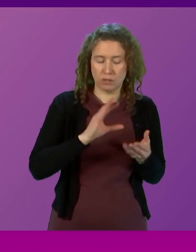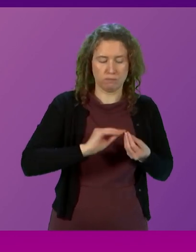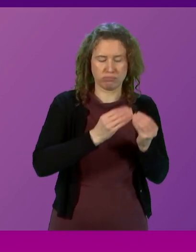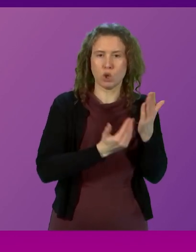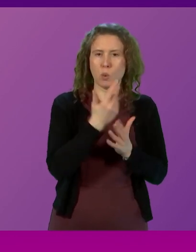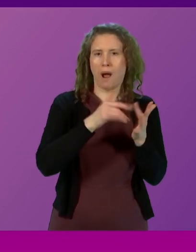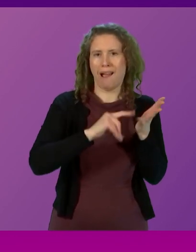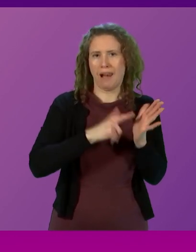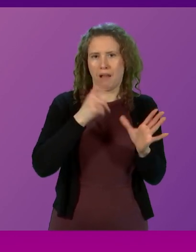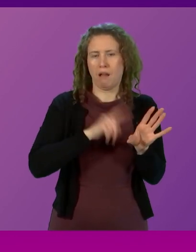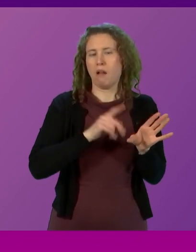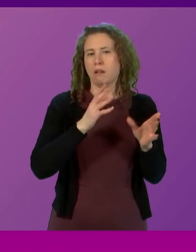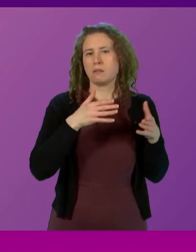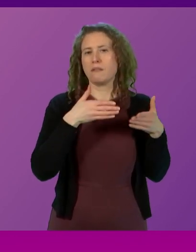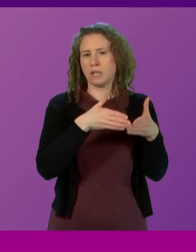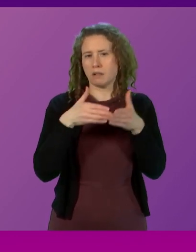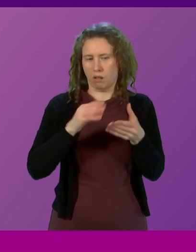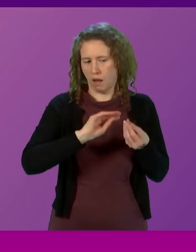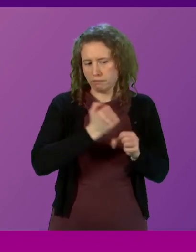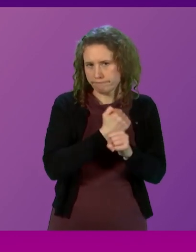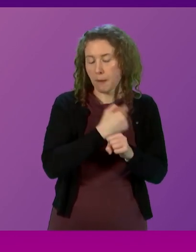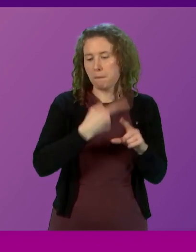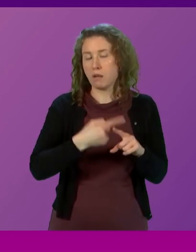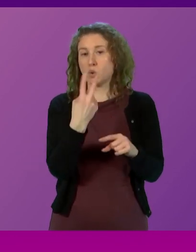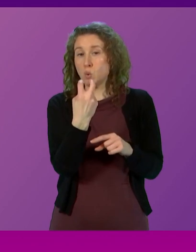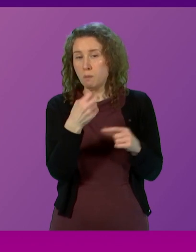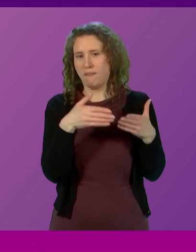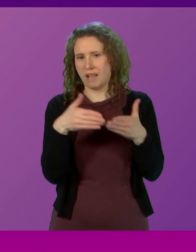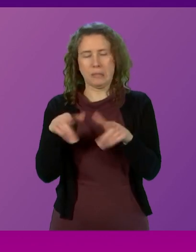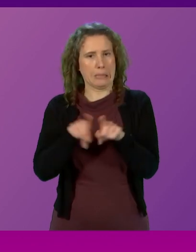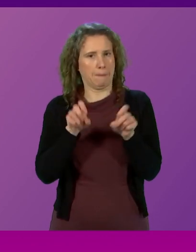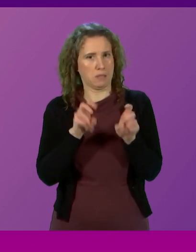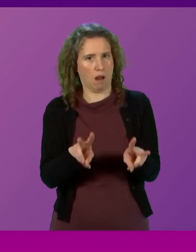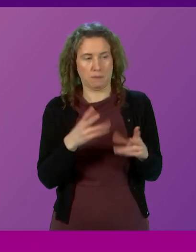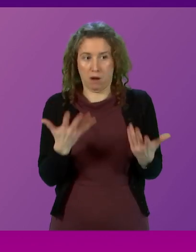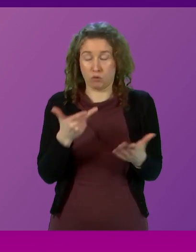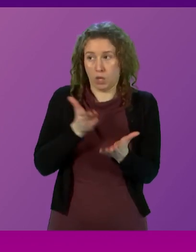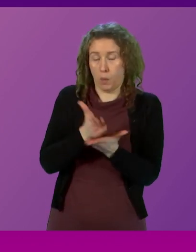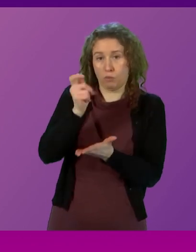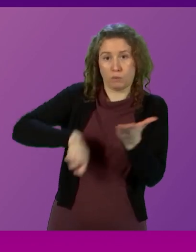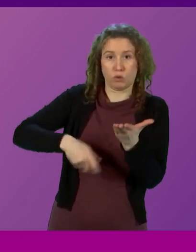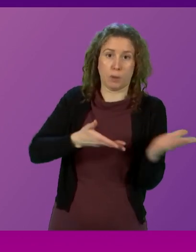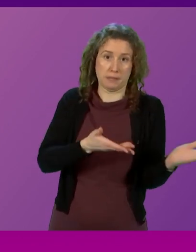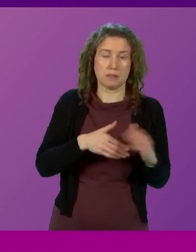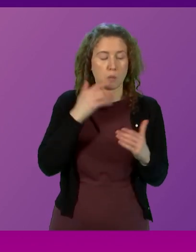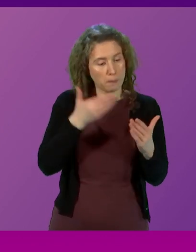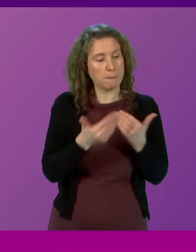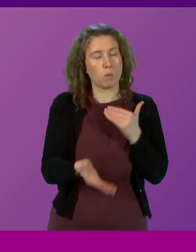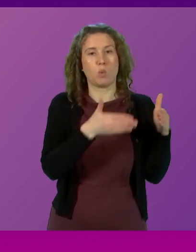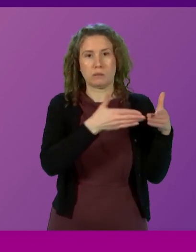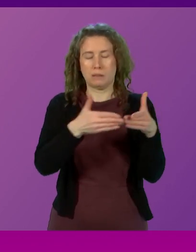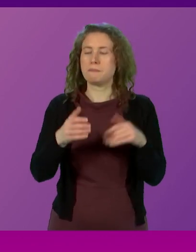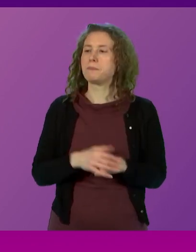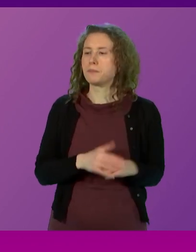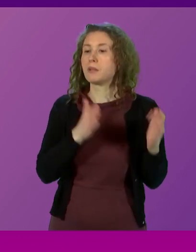vessels under construction and a further two vessels of the same type currently in procurement. We must have a